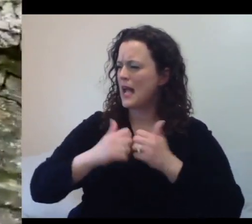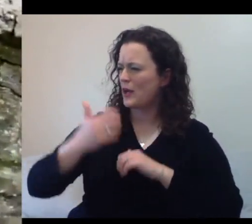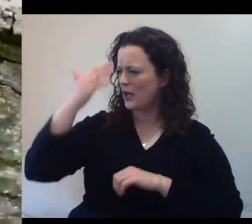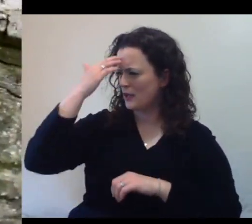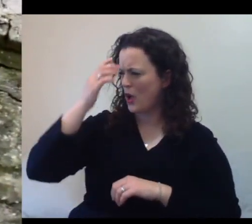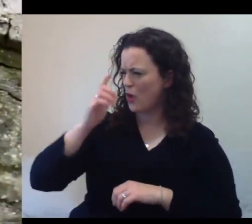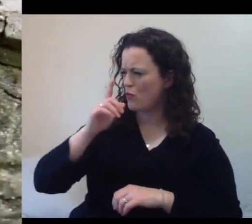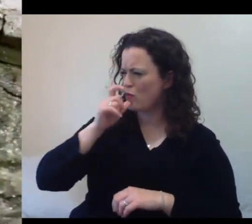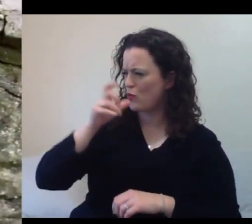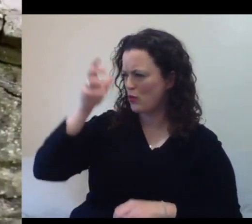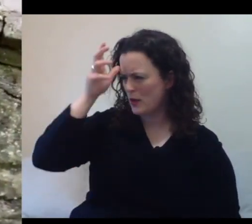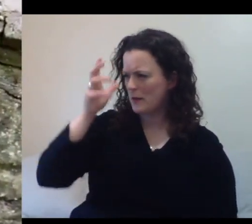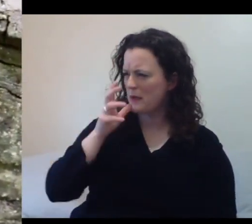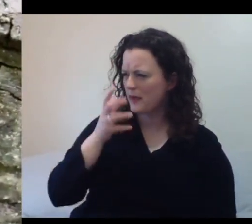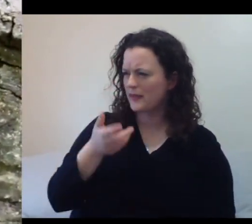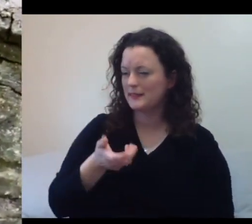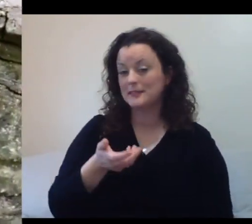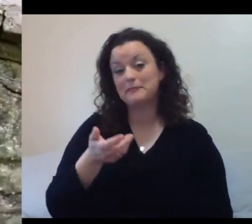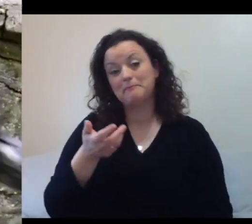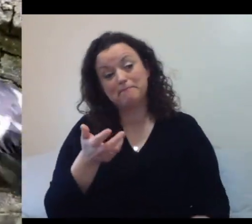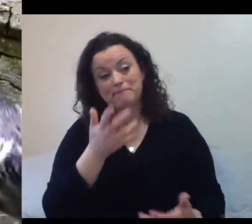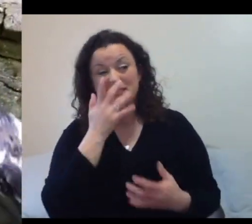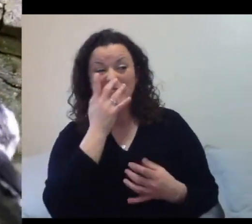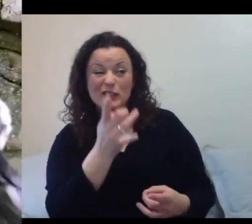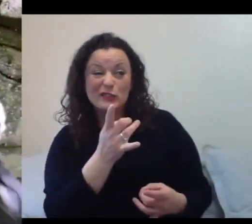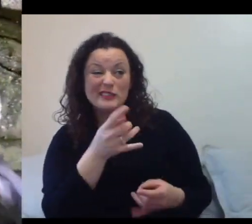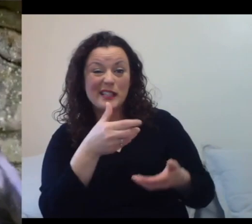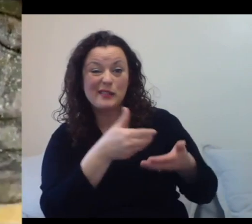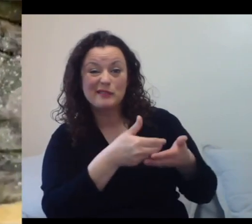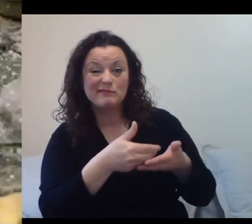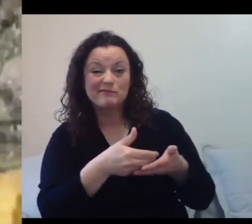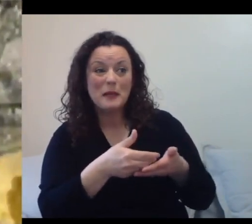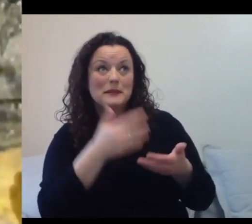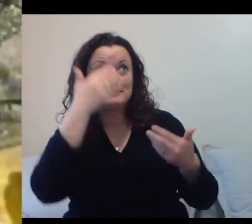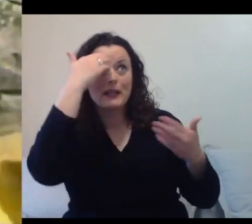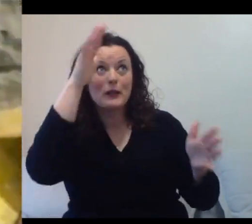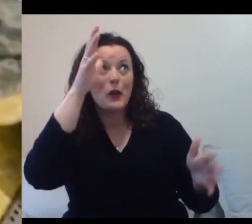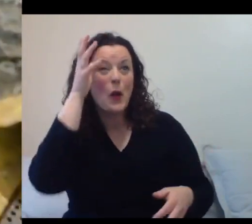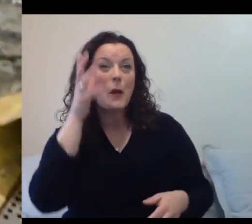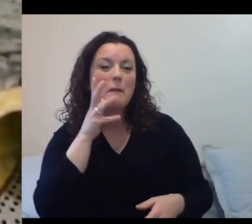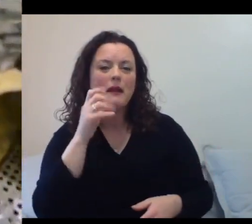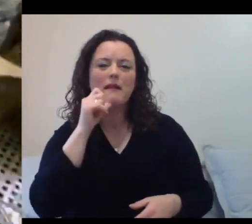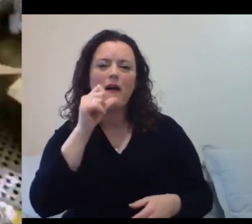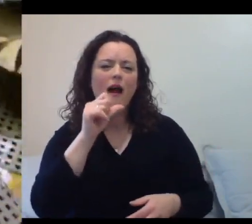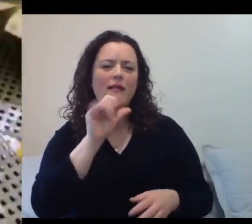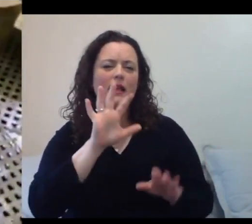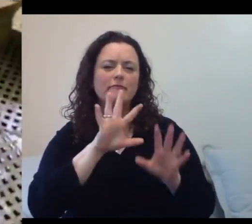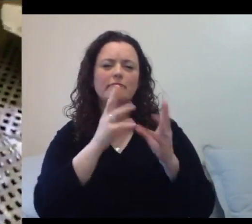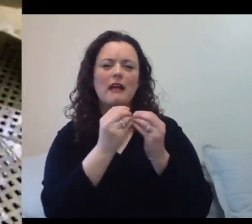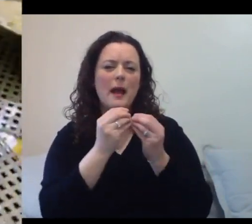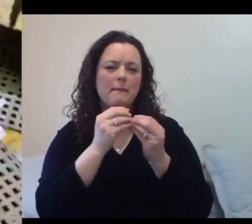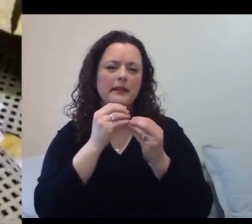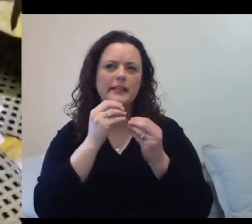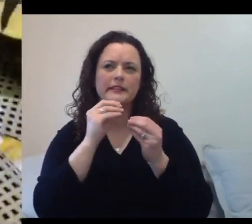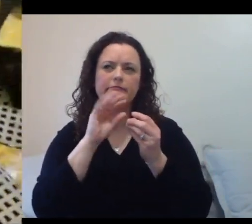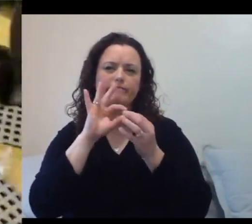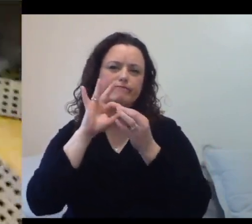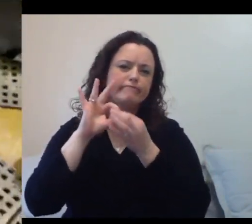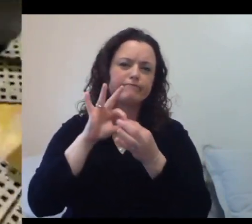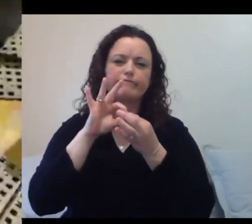penguins is a lot of times they don't know who their parents are. There isn't a family structure with penguins. So, the penguins, the parents will